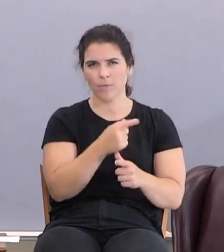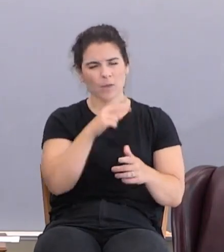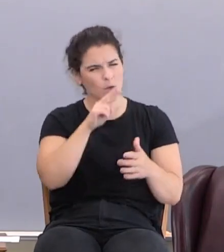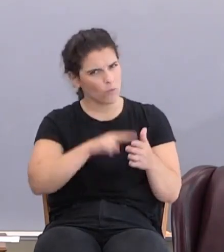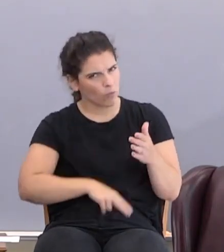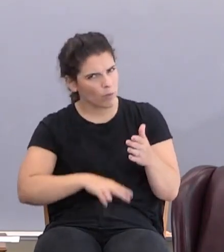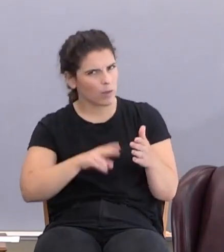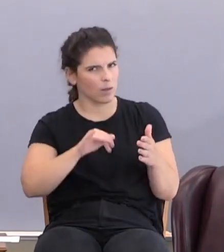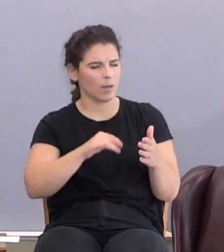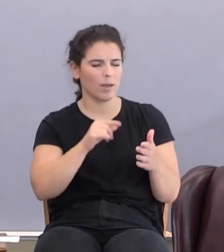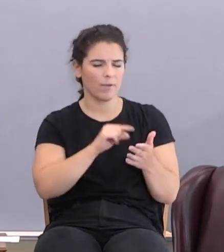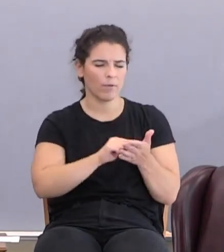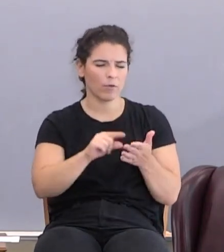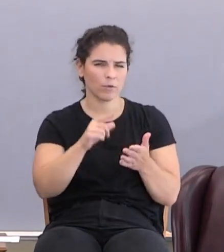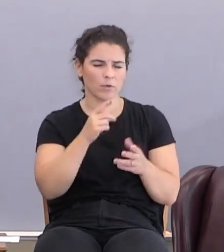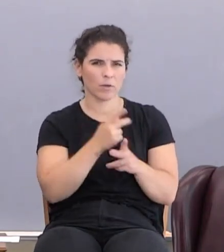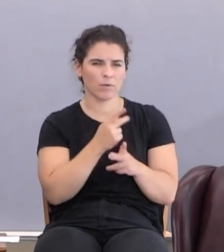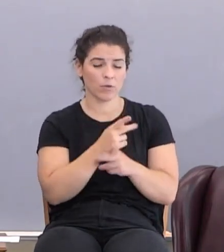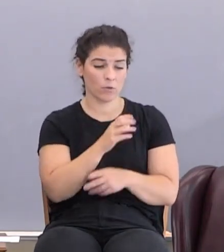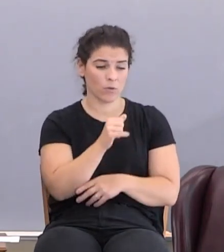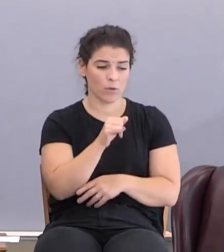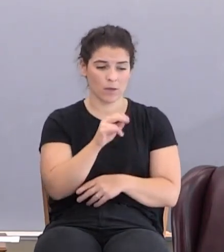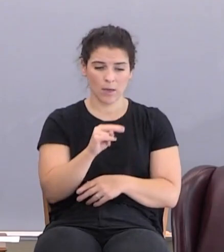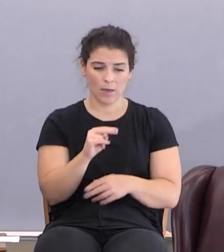carefully. Cain talks with Abel.